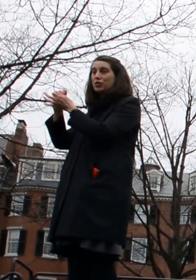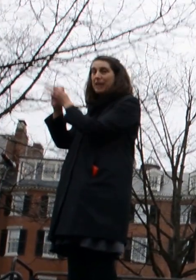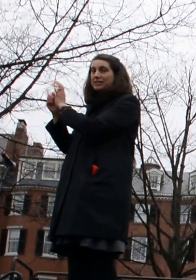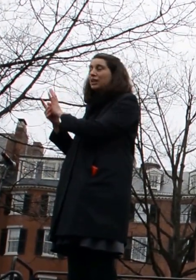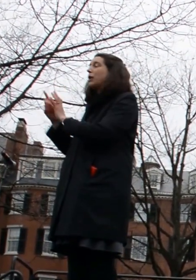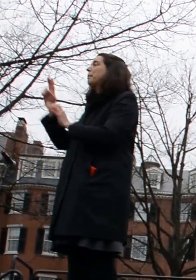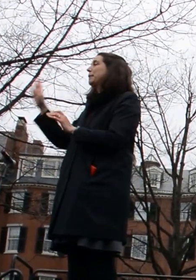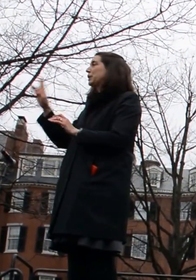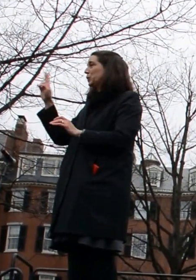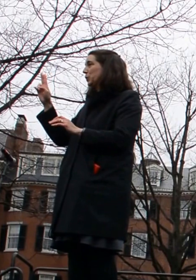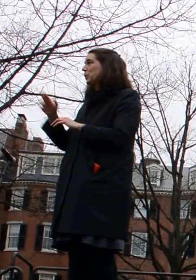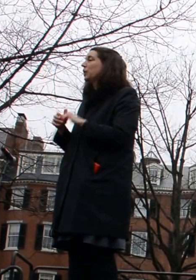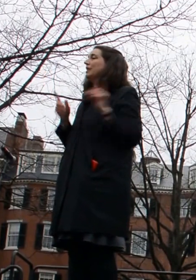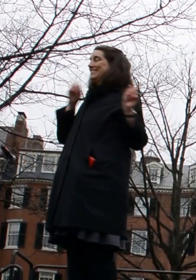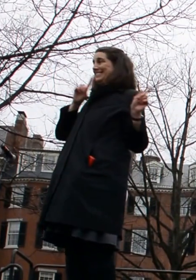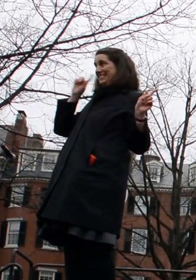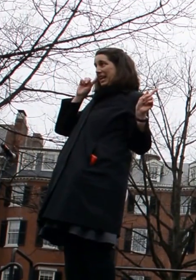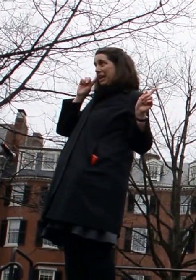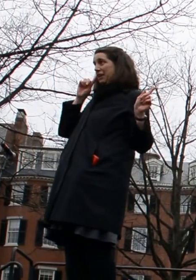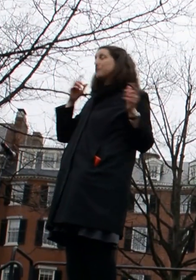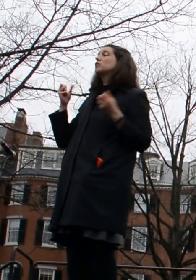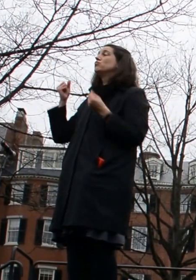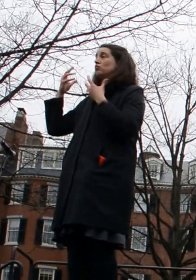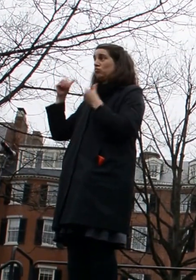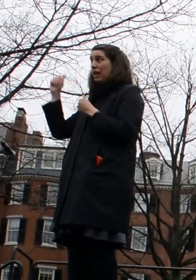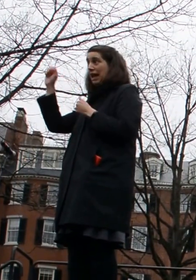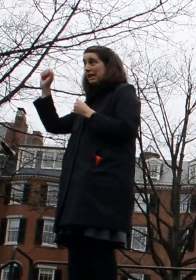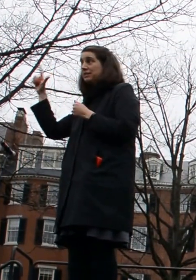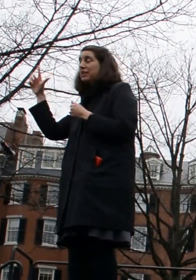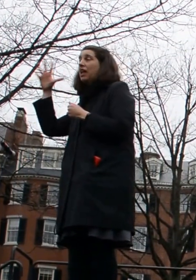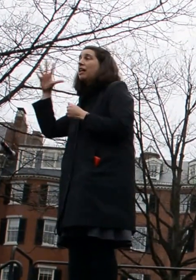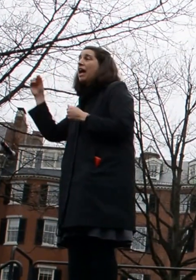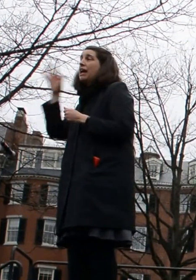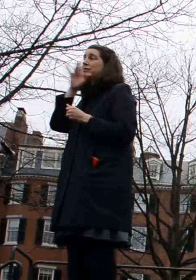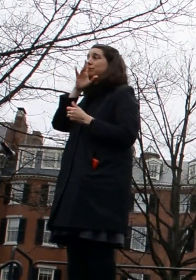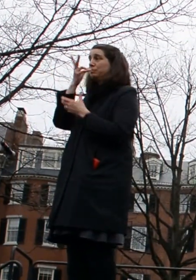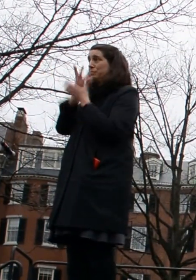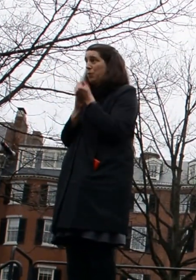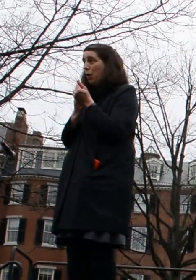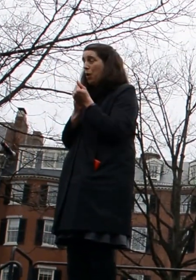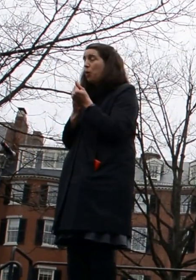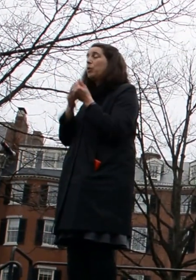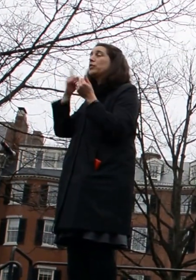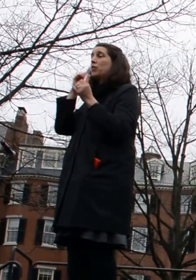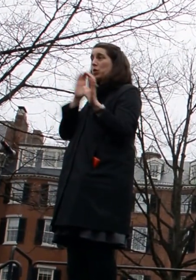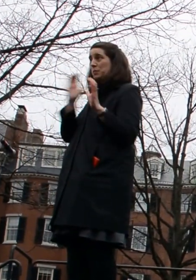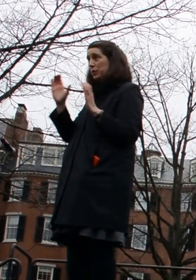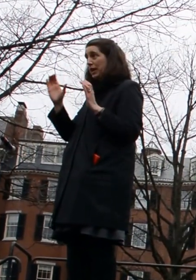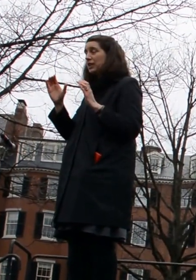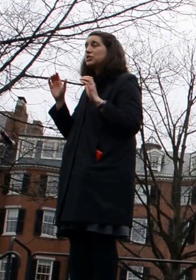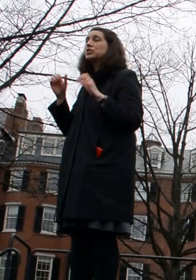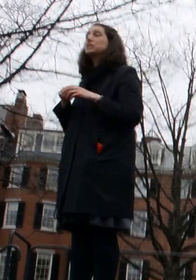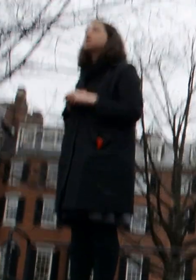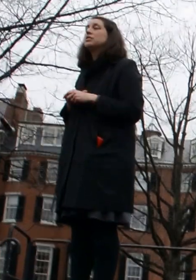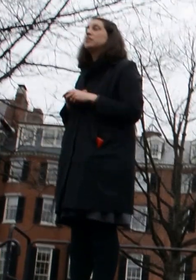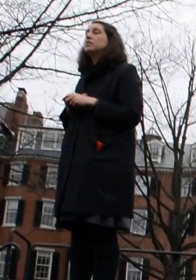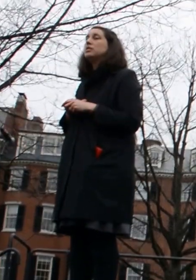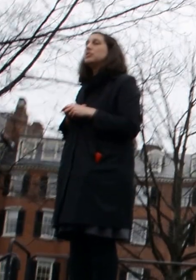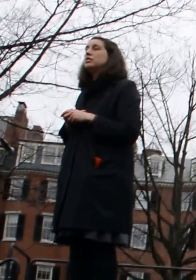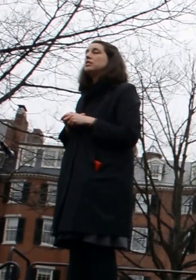She is deaf and uses both American Sign Language and spoken English as modes of communication. She is heavily involved in the deaf